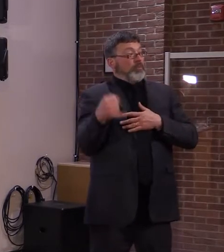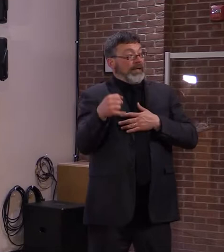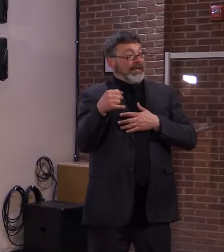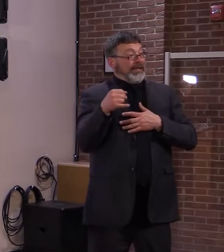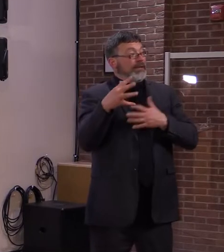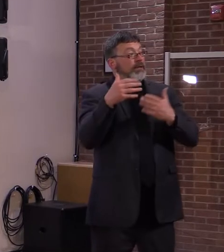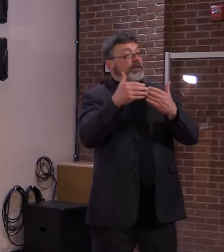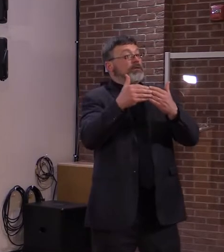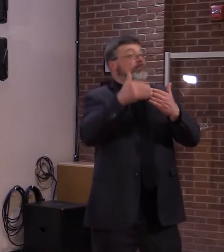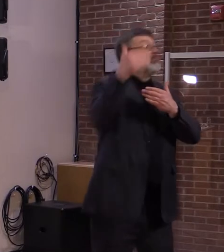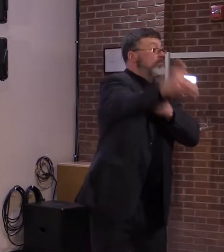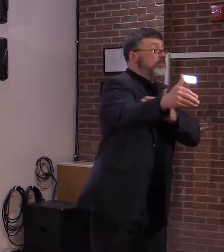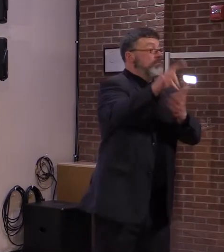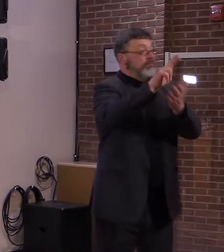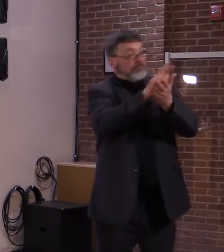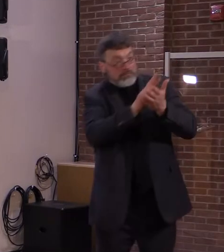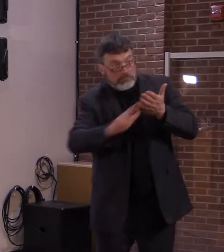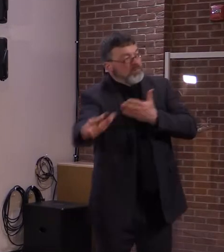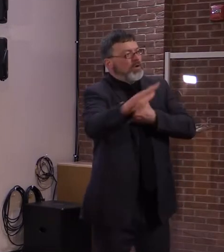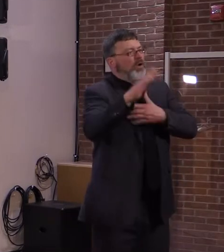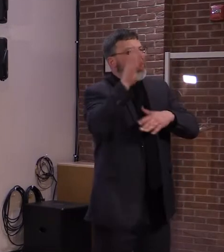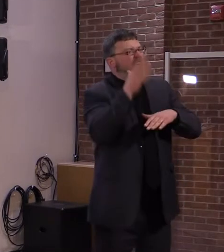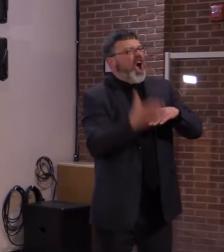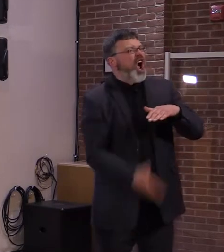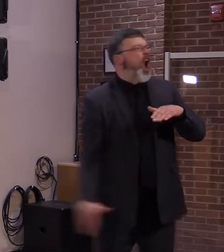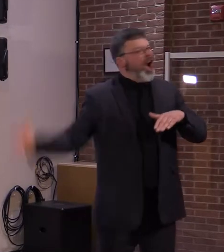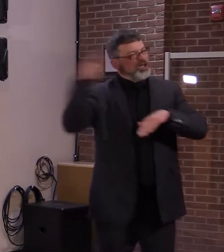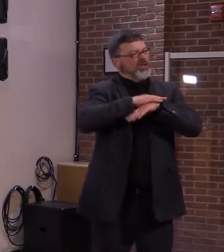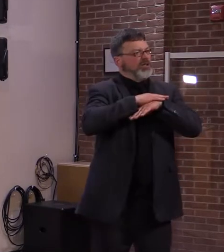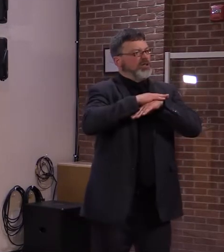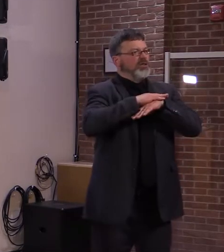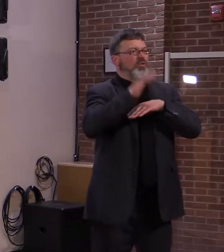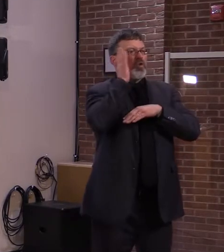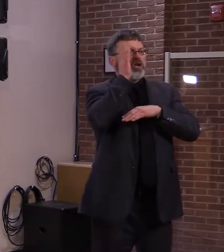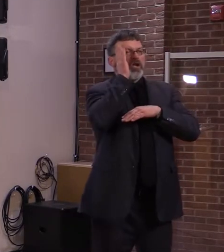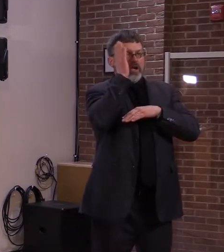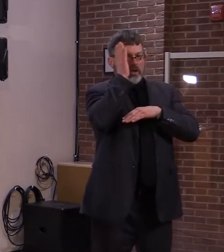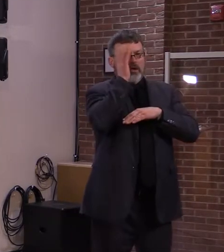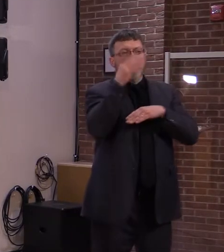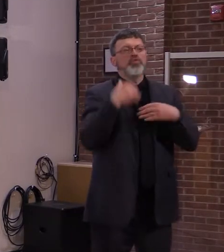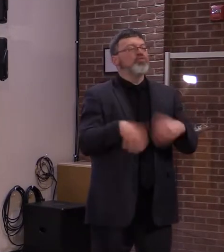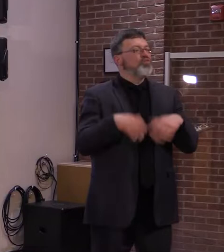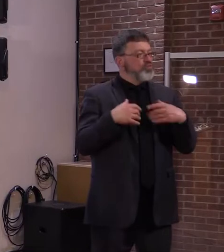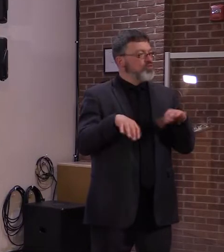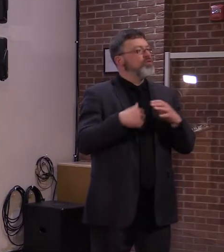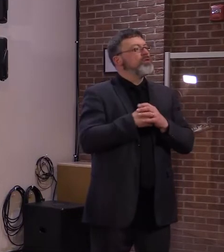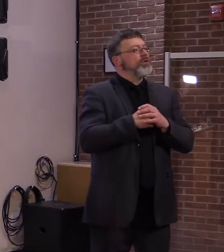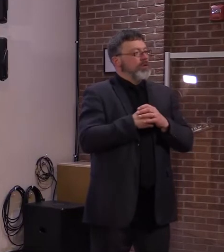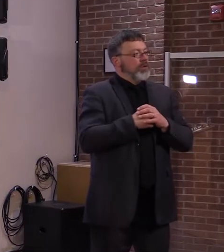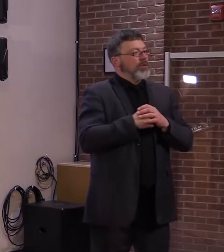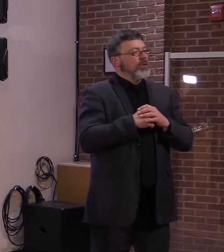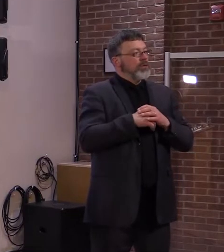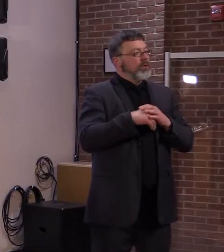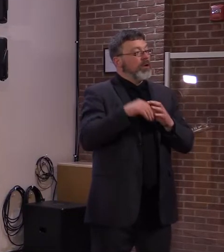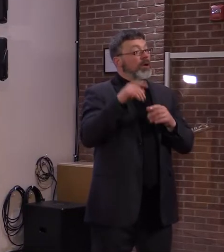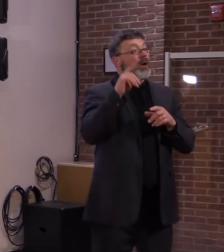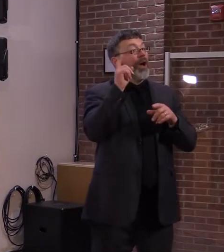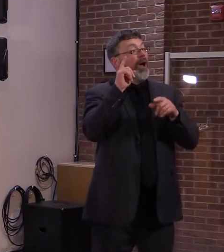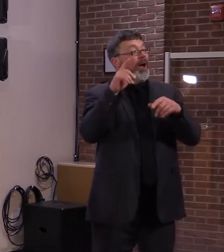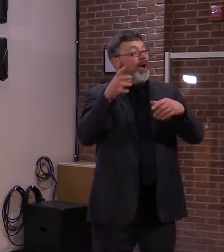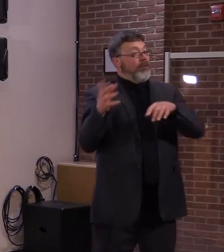weeks, and it has to do with authorization for the Baltimore plant to increase their inventory.